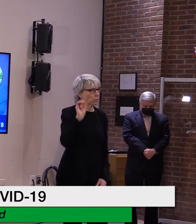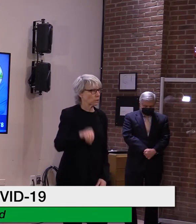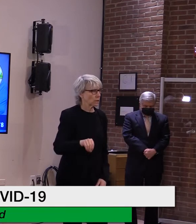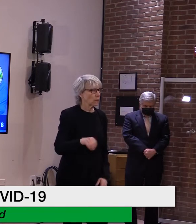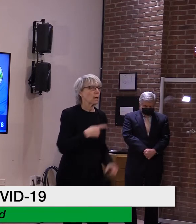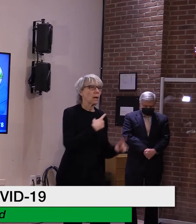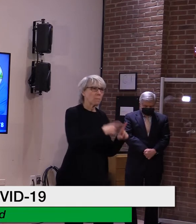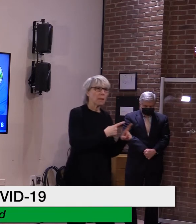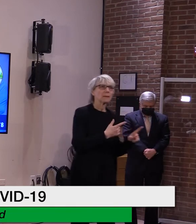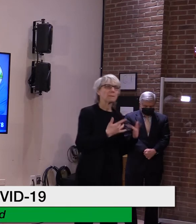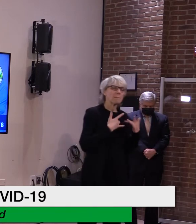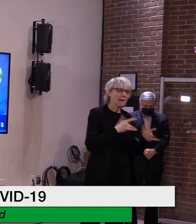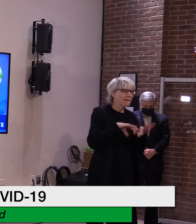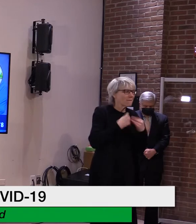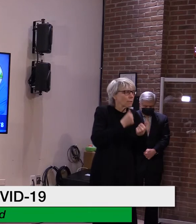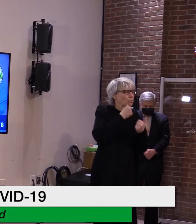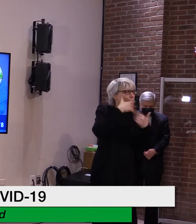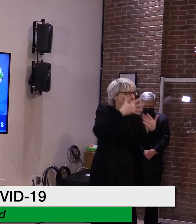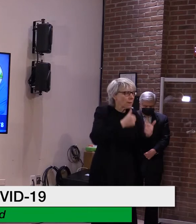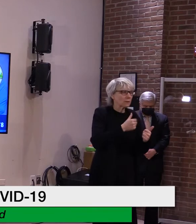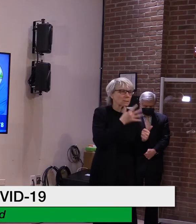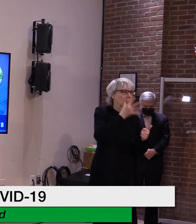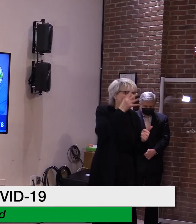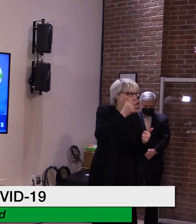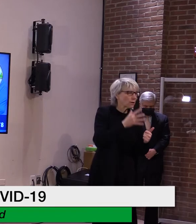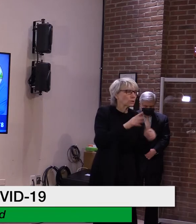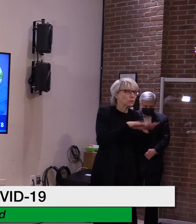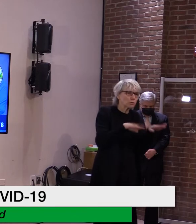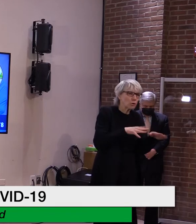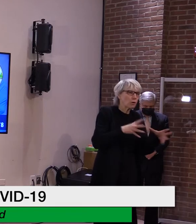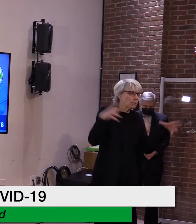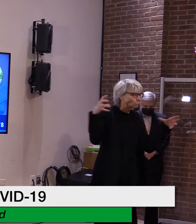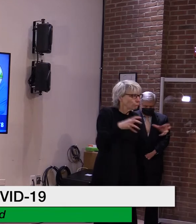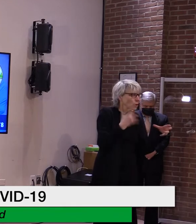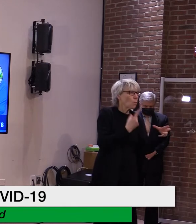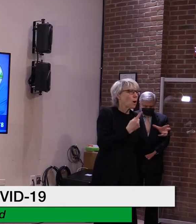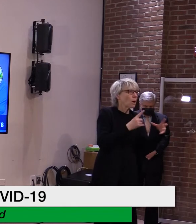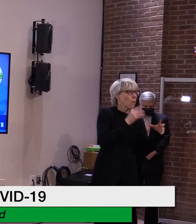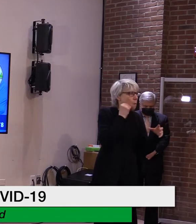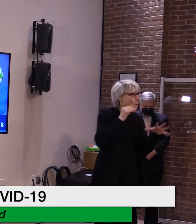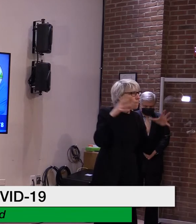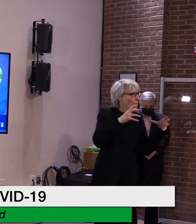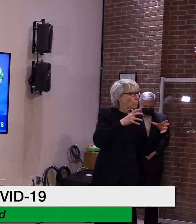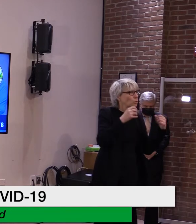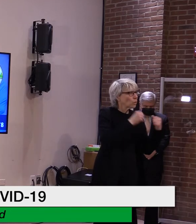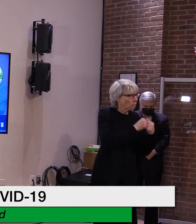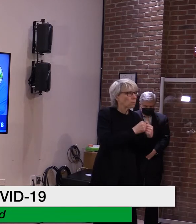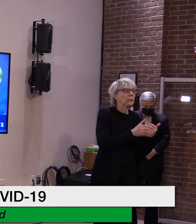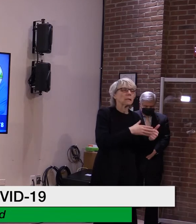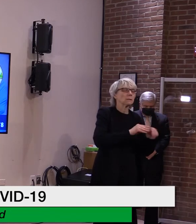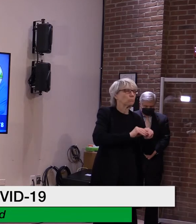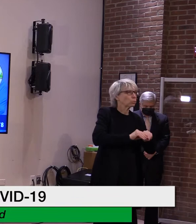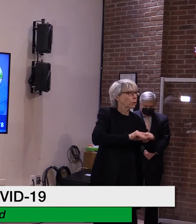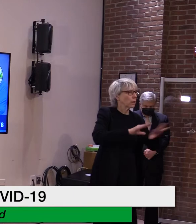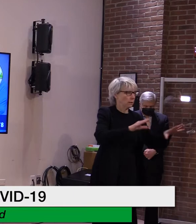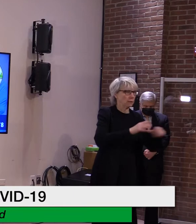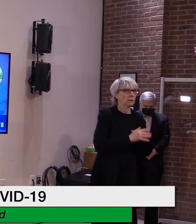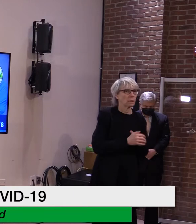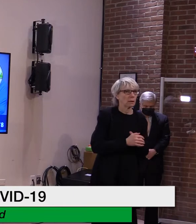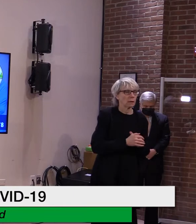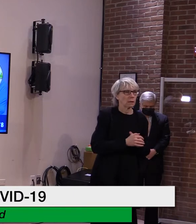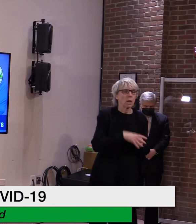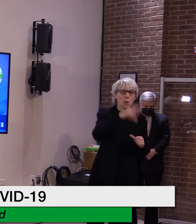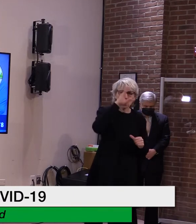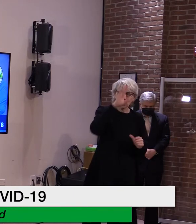households. We are working with community organizations to try to rebuild the trust in public health that has